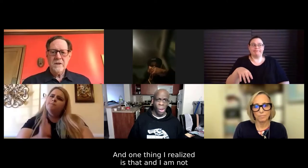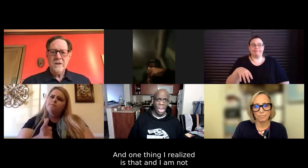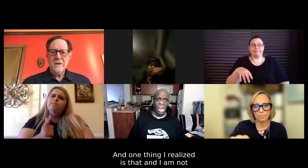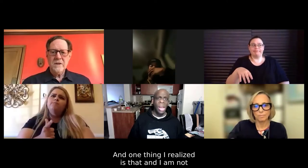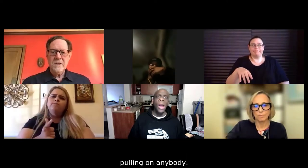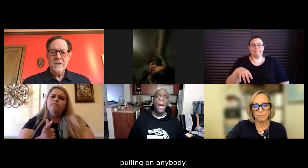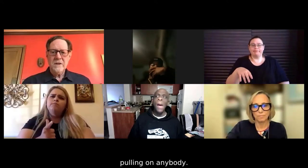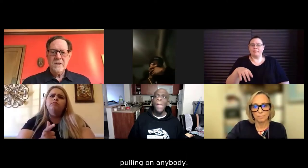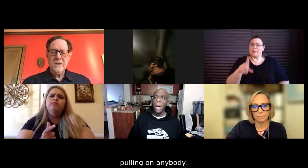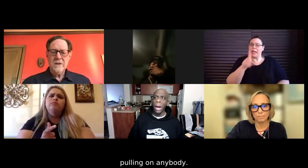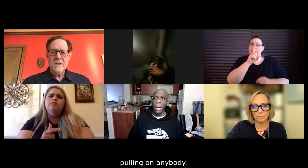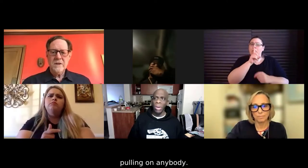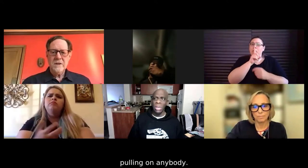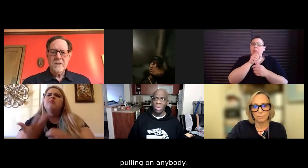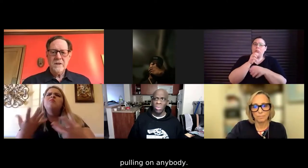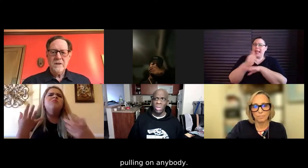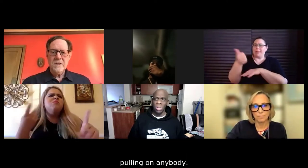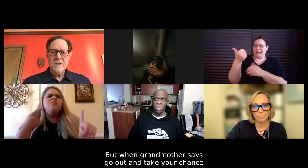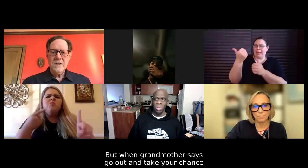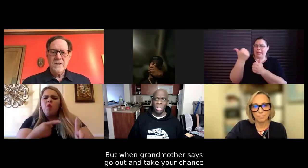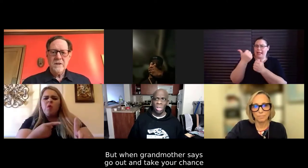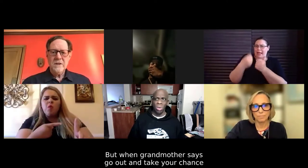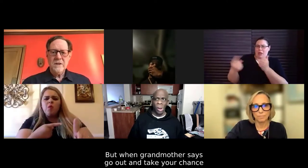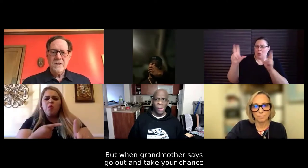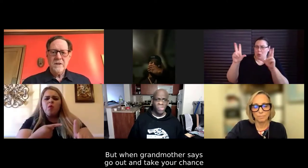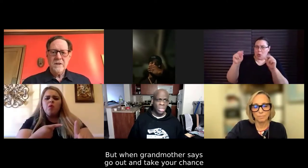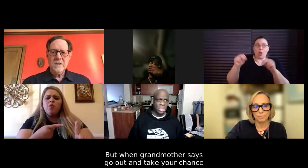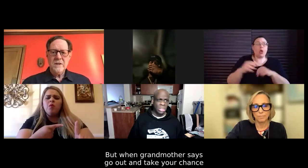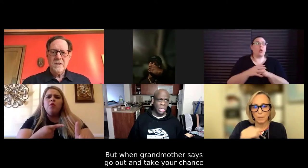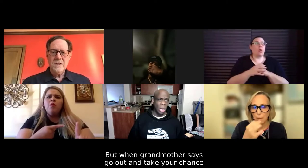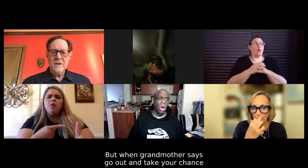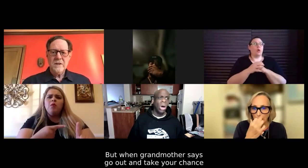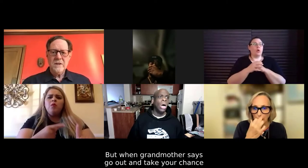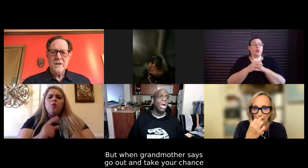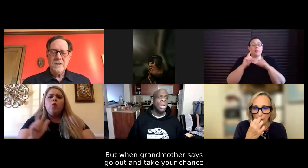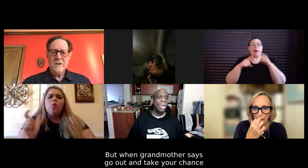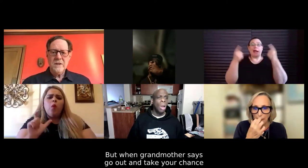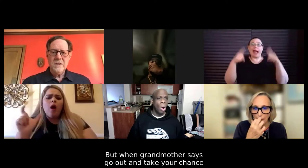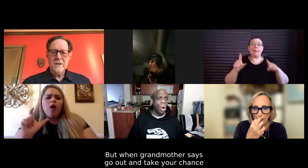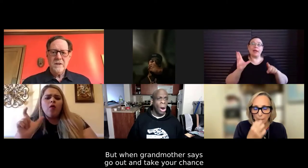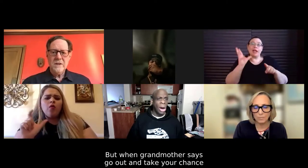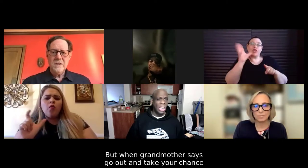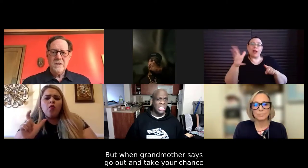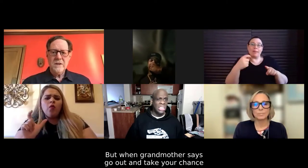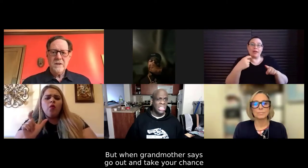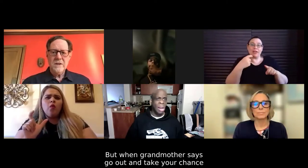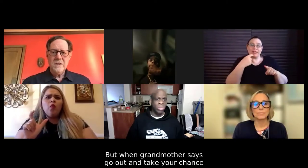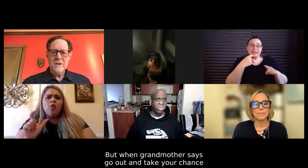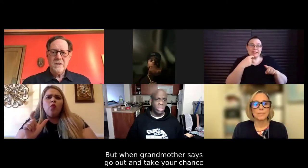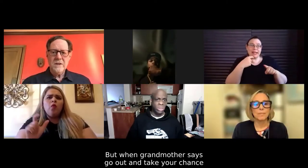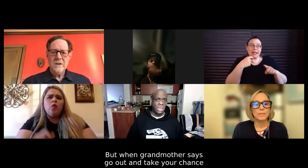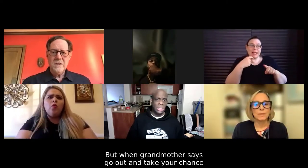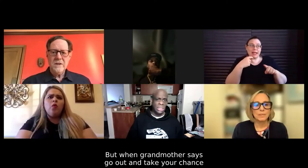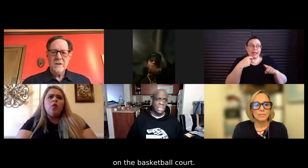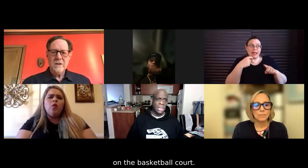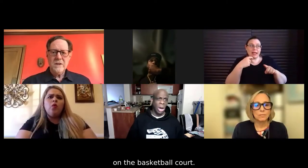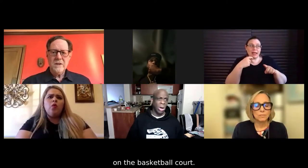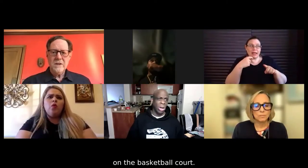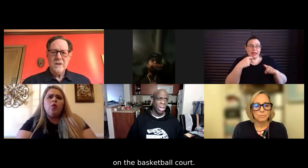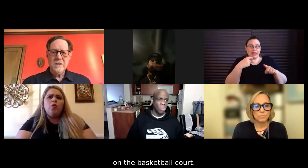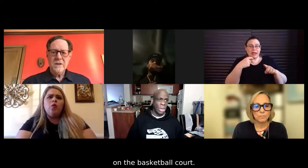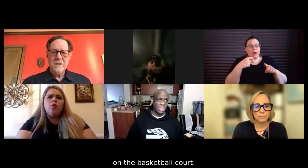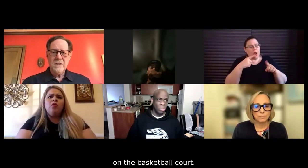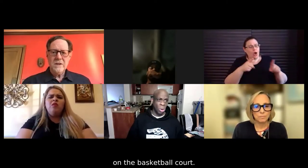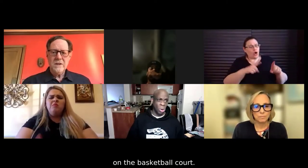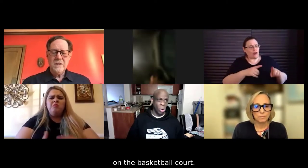anybody, but when the grandmother said, you go out and take your frustration out